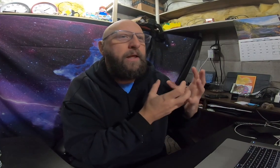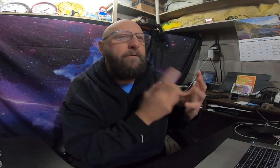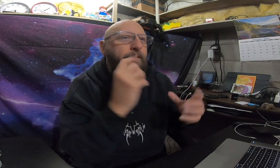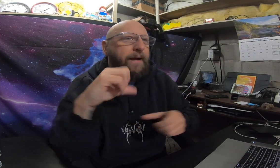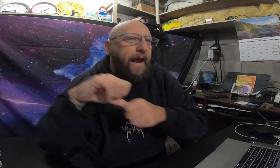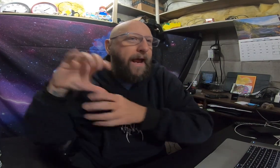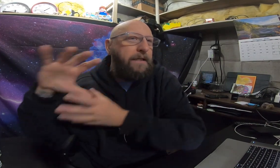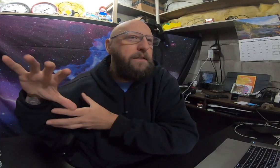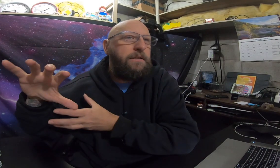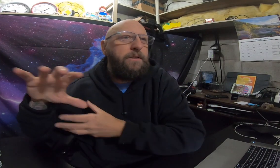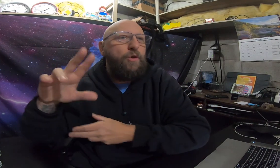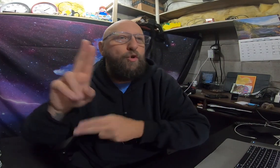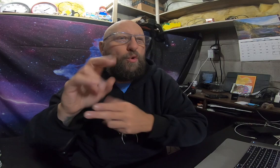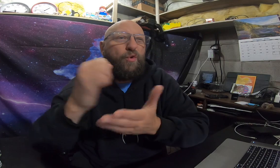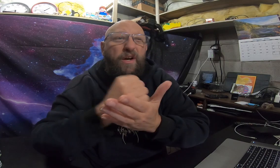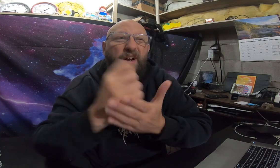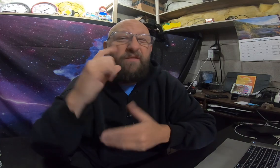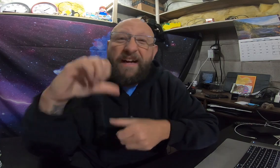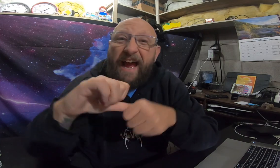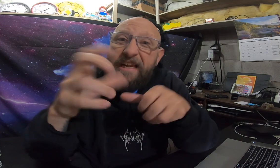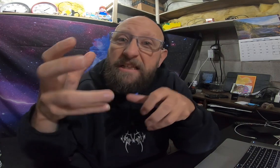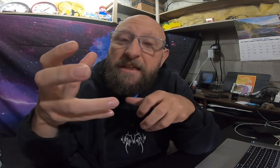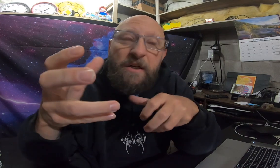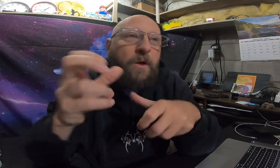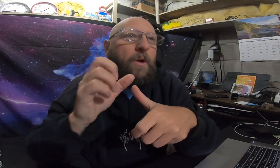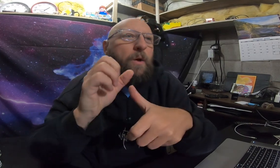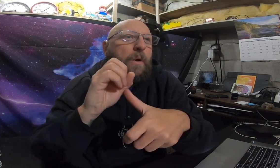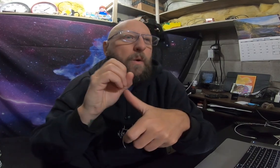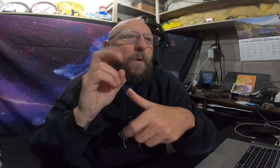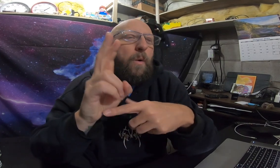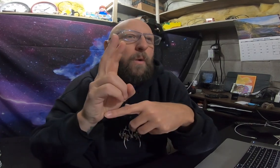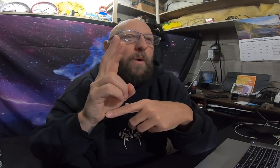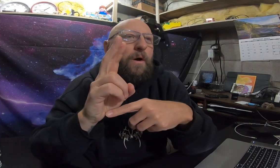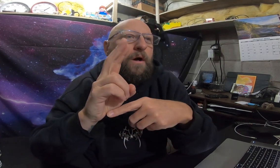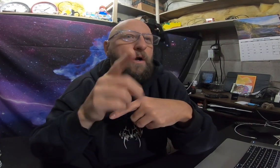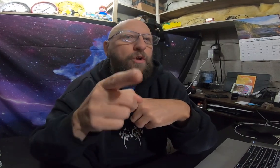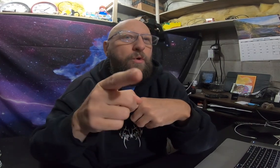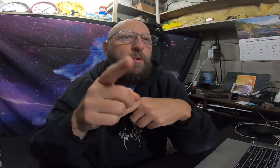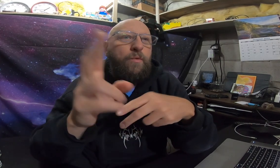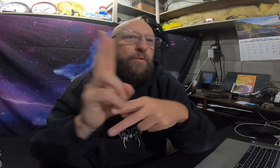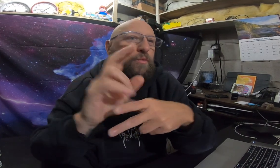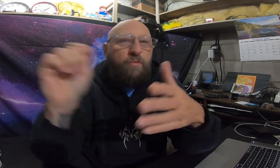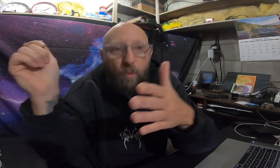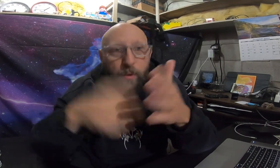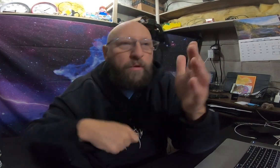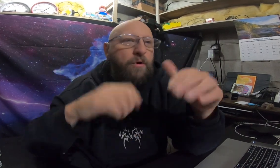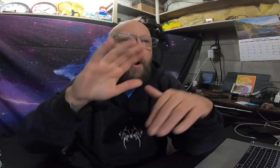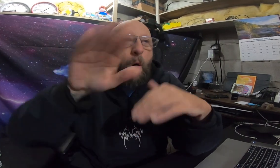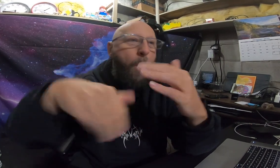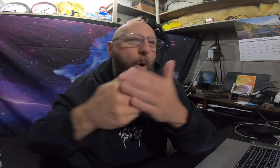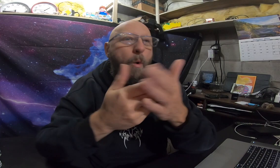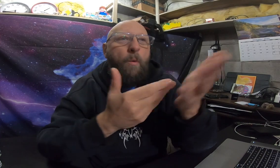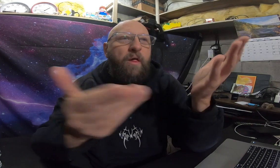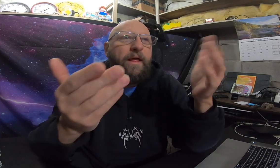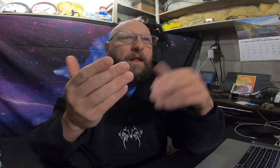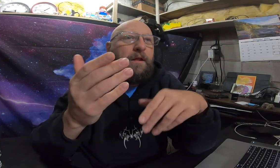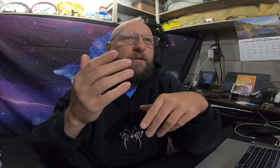for gas use critical of the gas or use whole whole thing thing